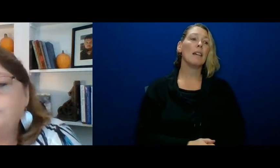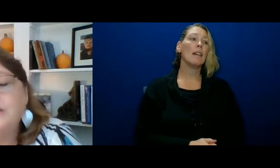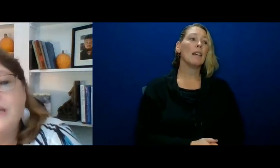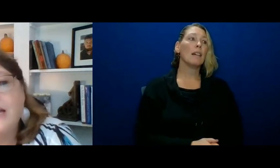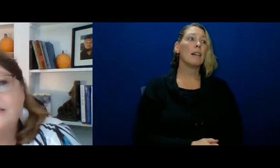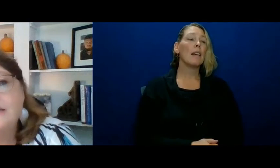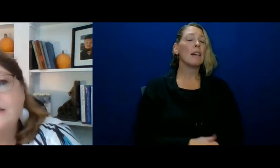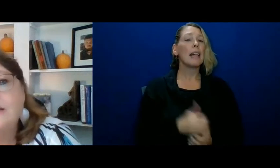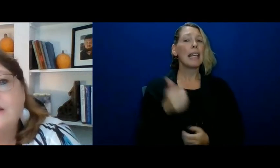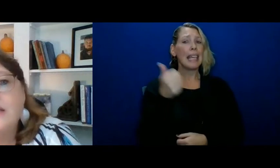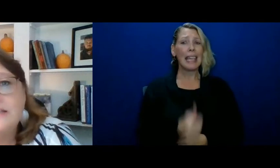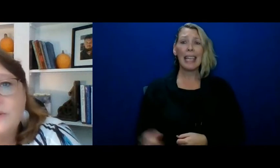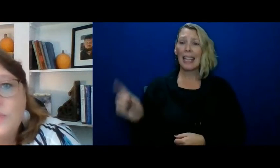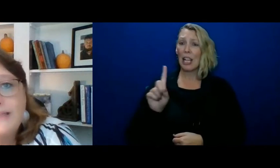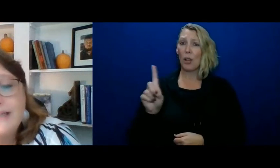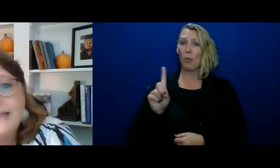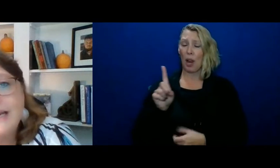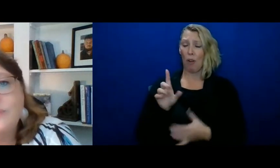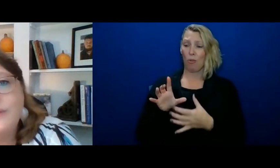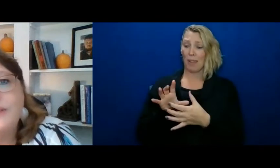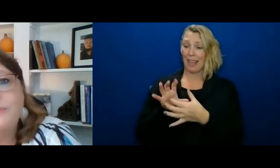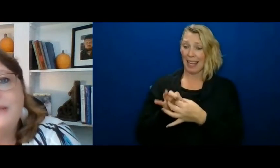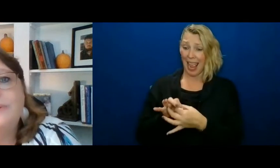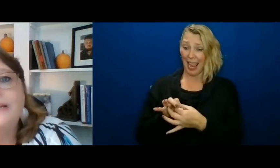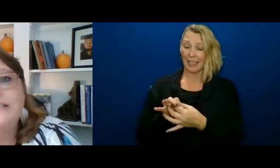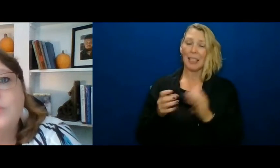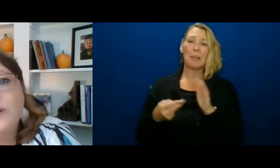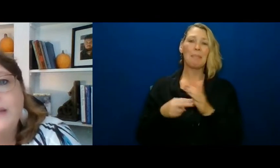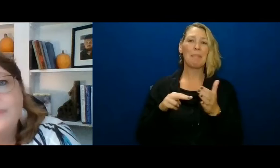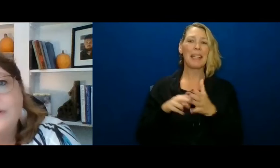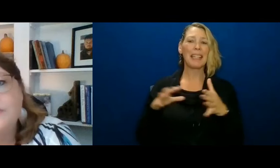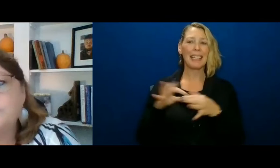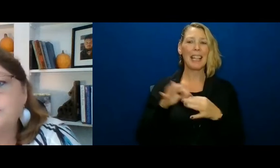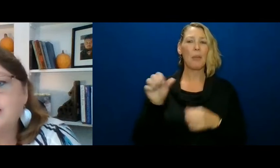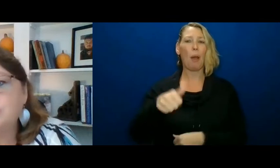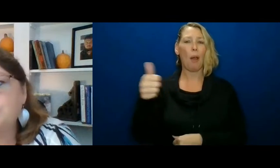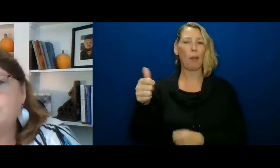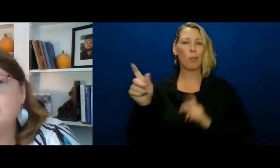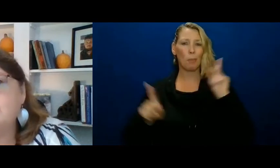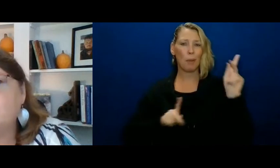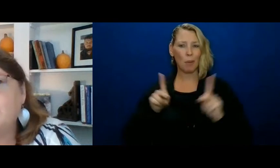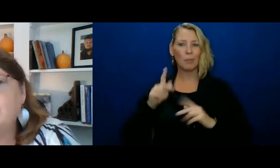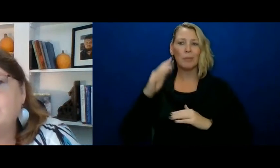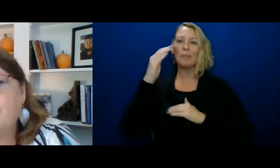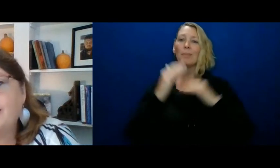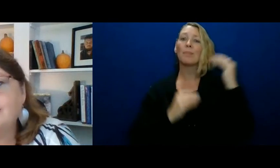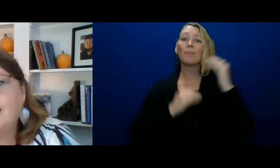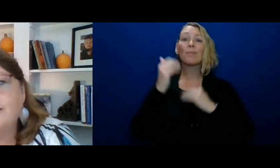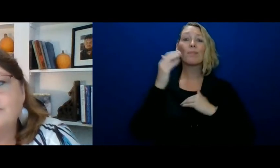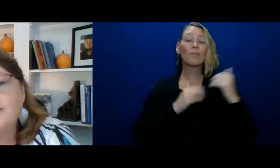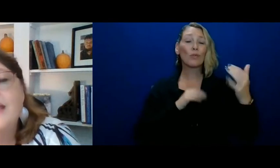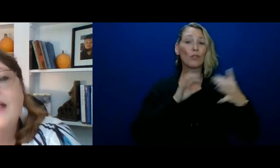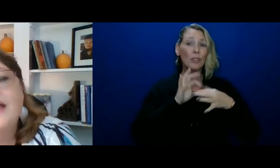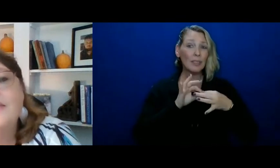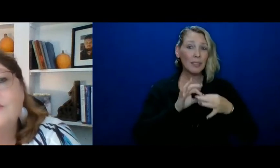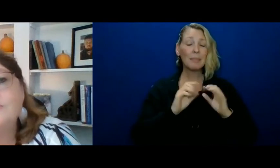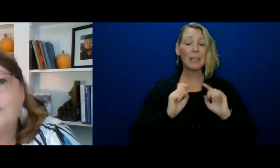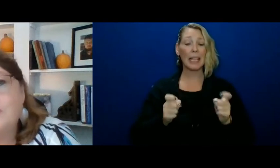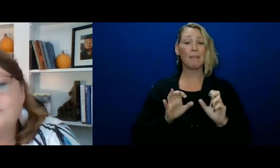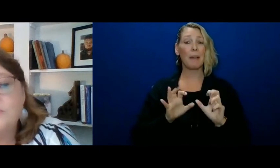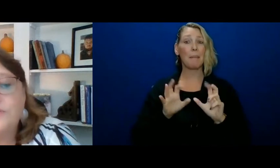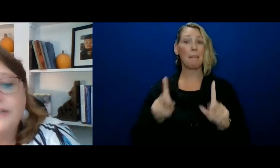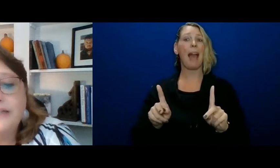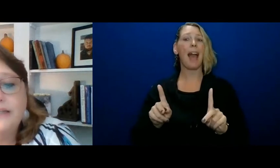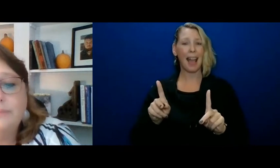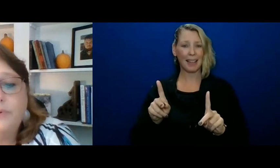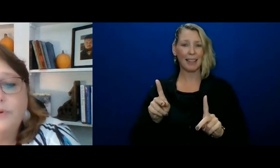Anywhere you connect is a way to connect with other people. It's a way to build those relationships. It's a way to give back to others. And those